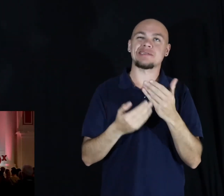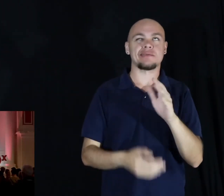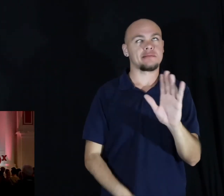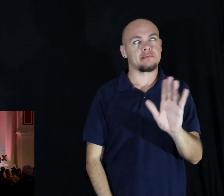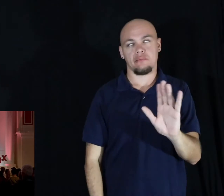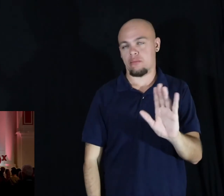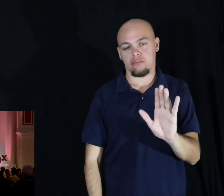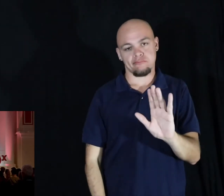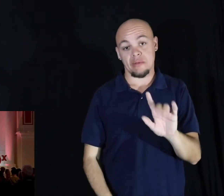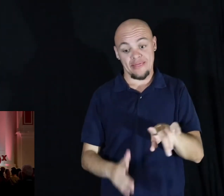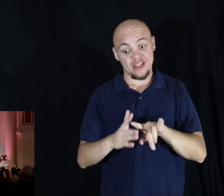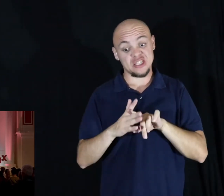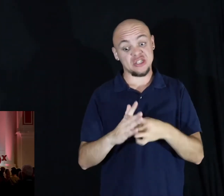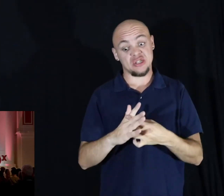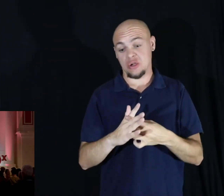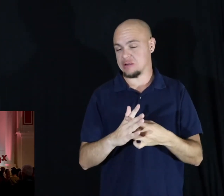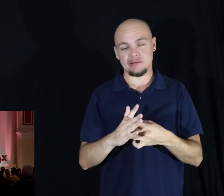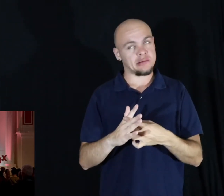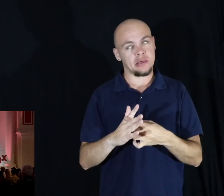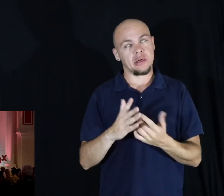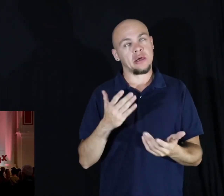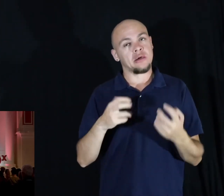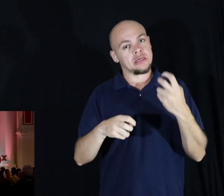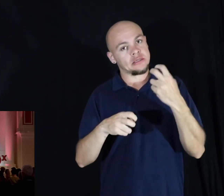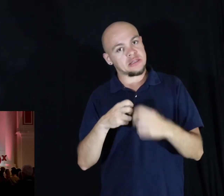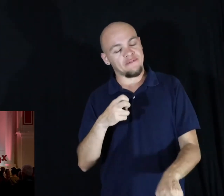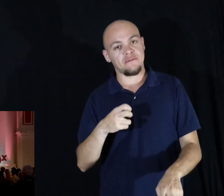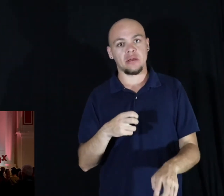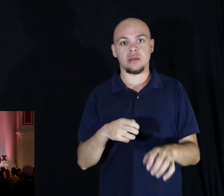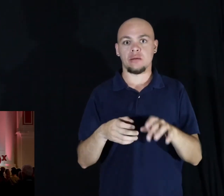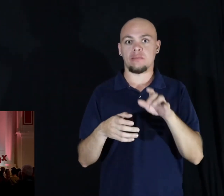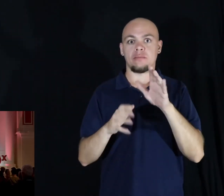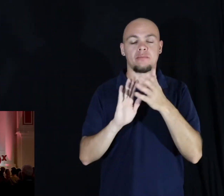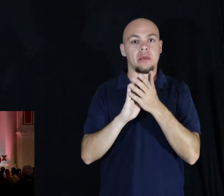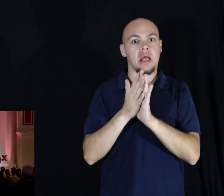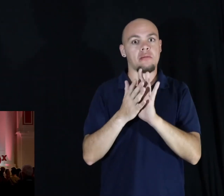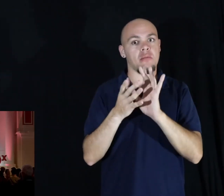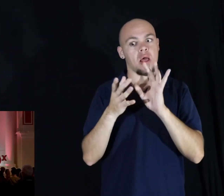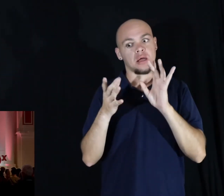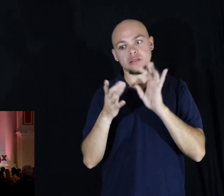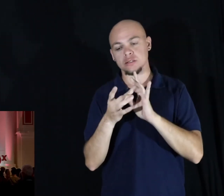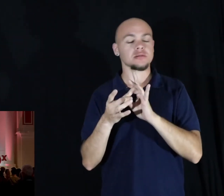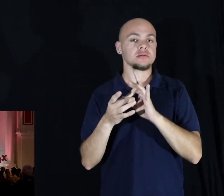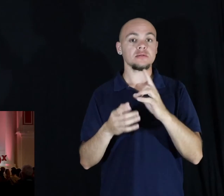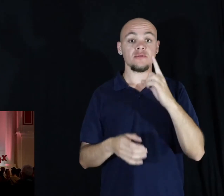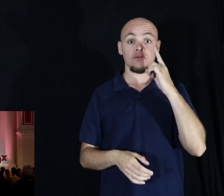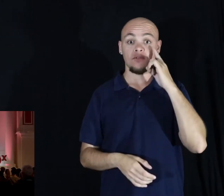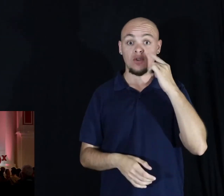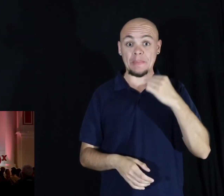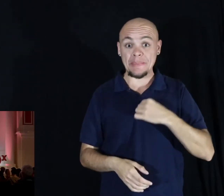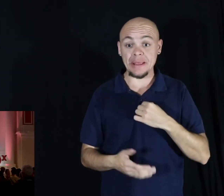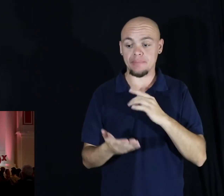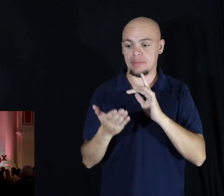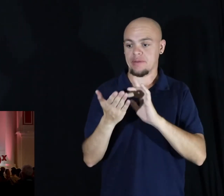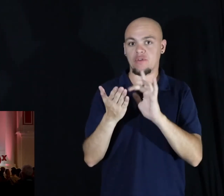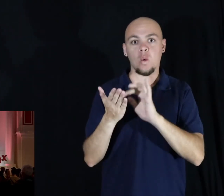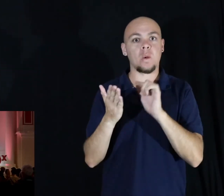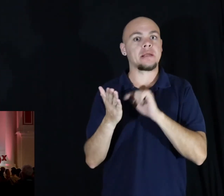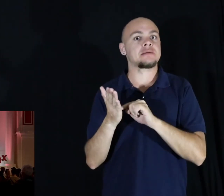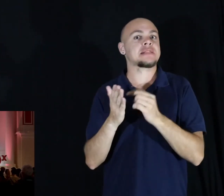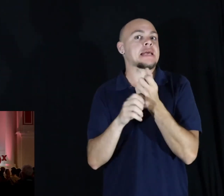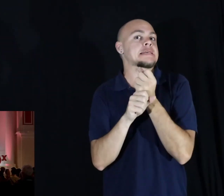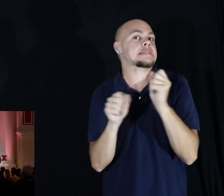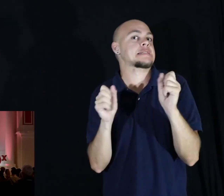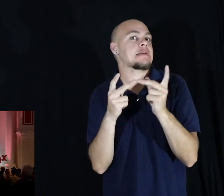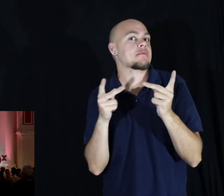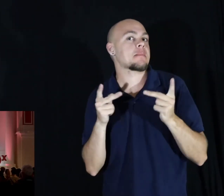was at the start. One becomes so attached to their device. For me, my phone seemed like a safe place, like a haven.